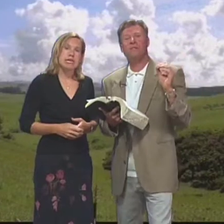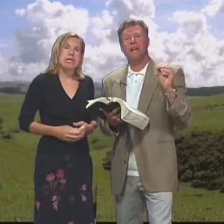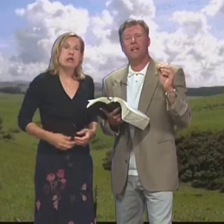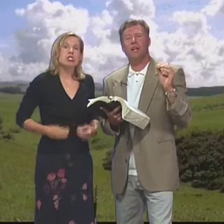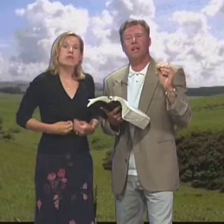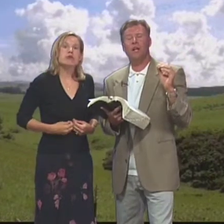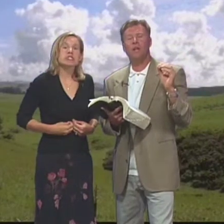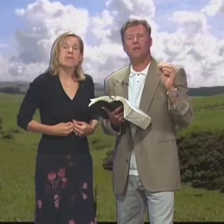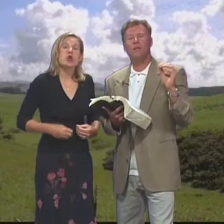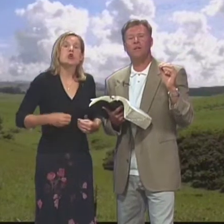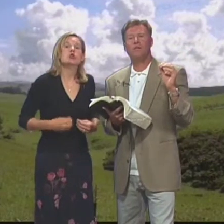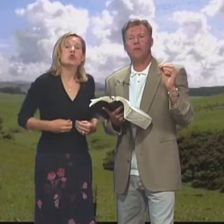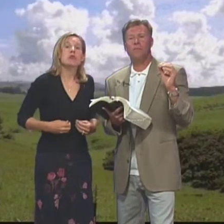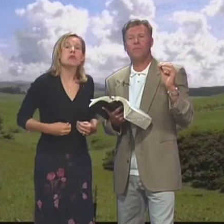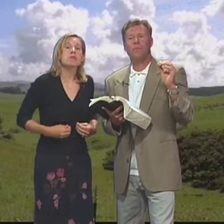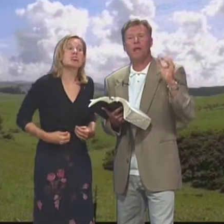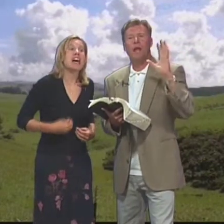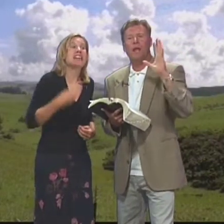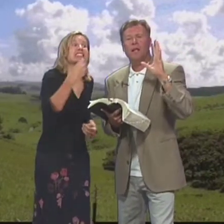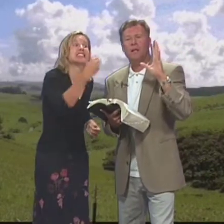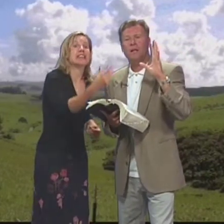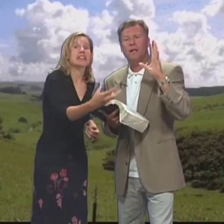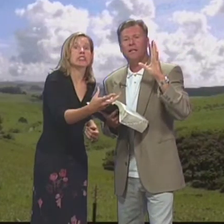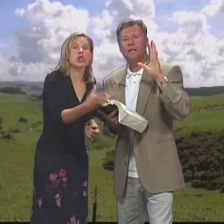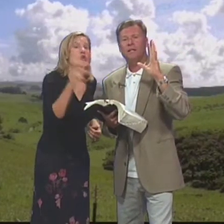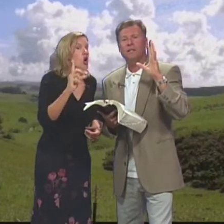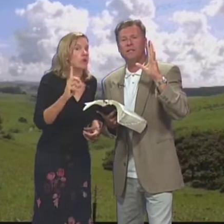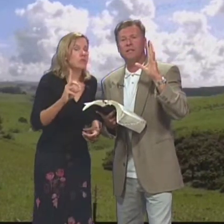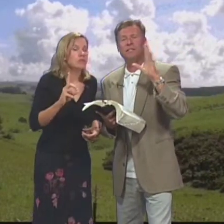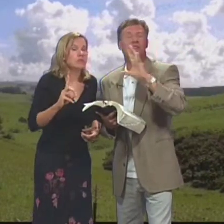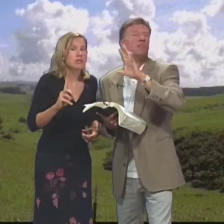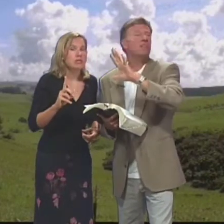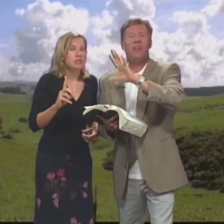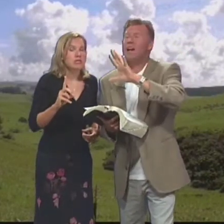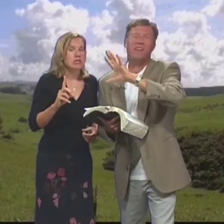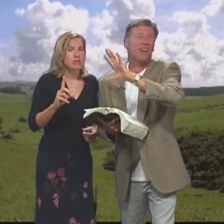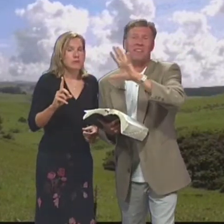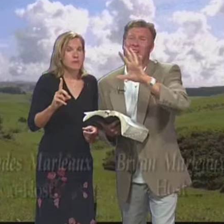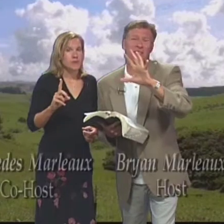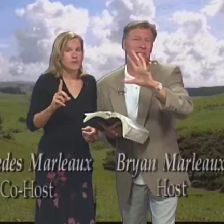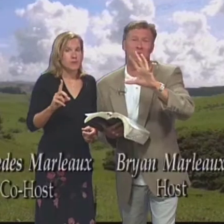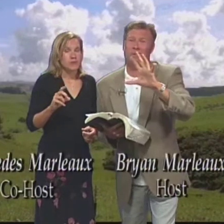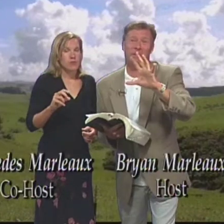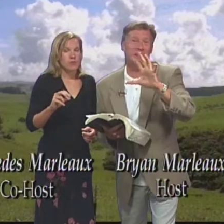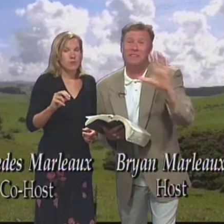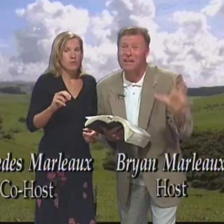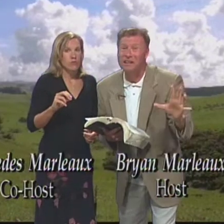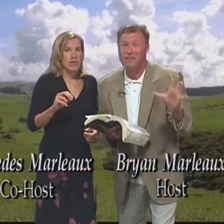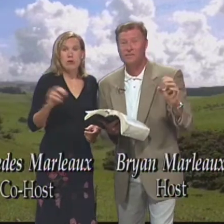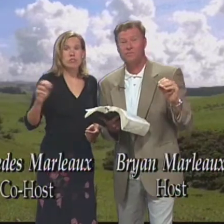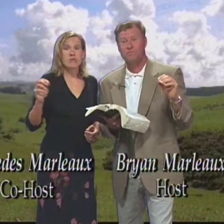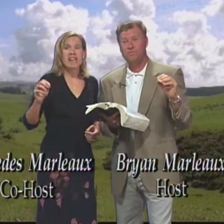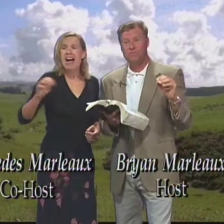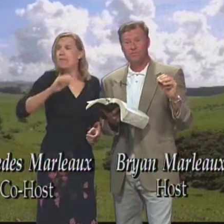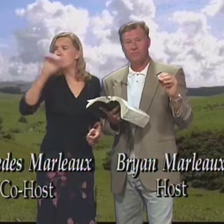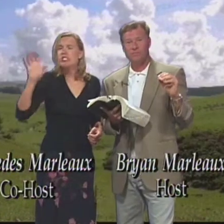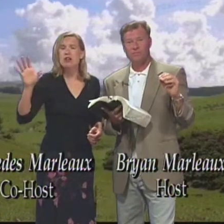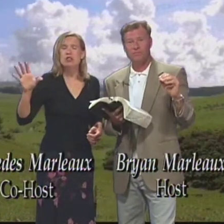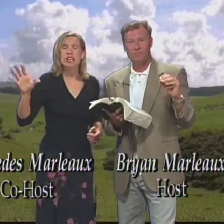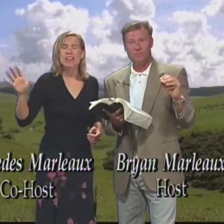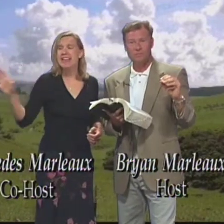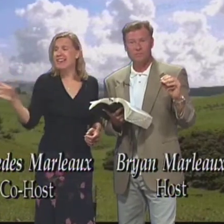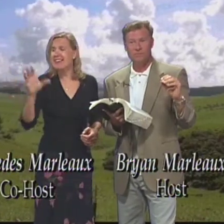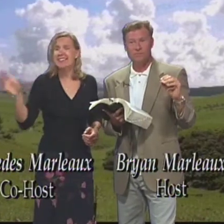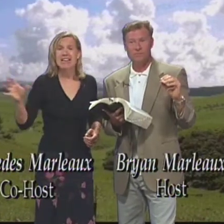ourselves Towards that Y nos impulsamos Nosotros mismos Hacia esa dirección No Listen there's a lot A lot of things In this world That need done Escúcheme Hay